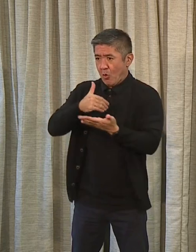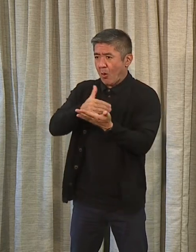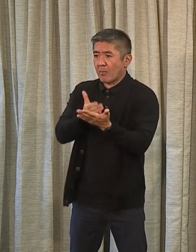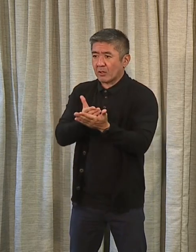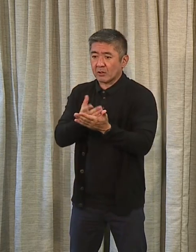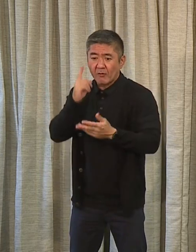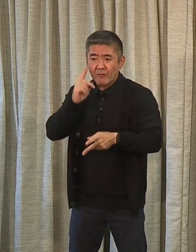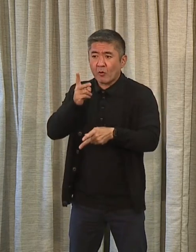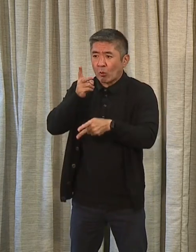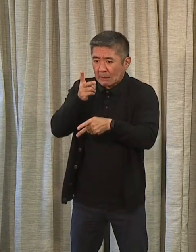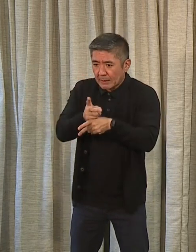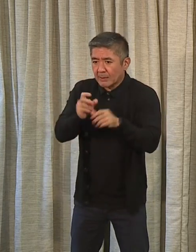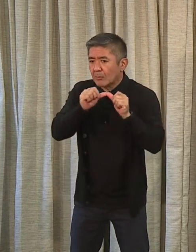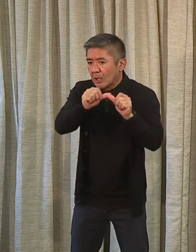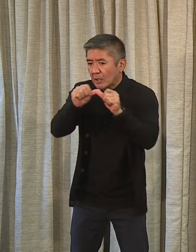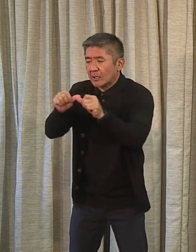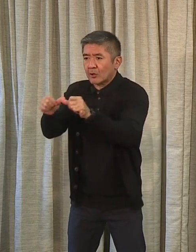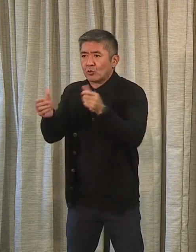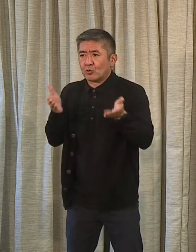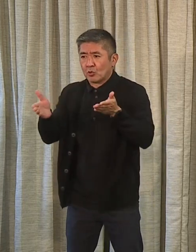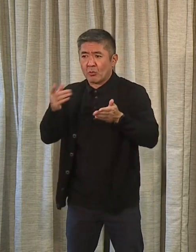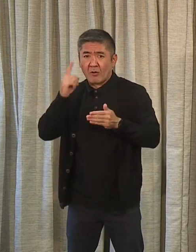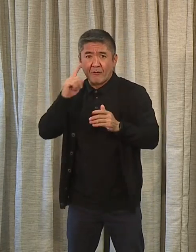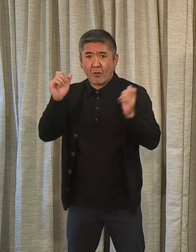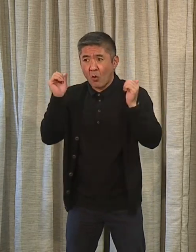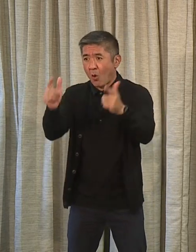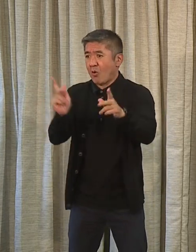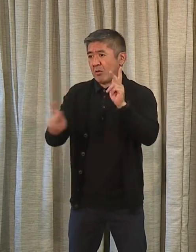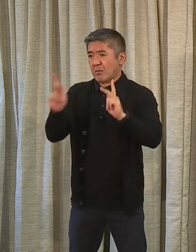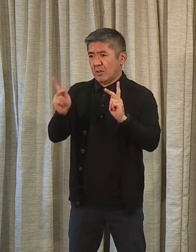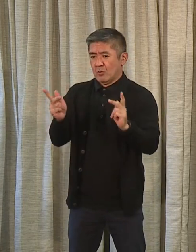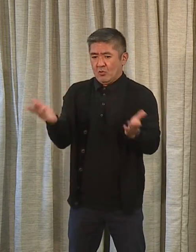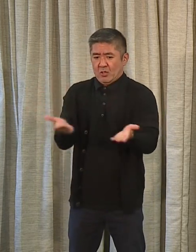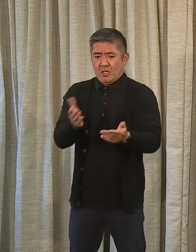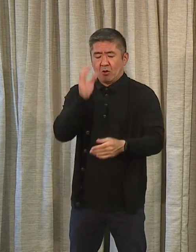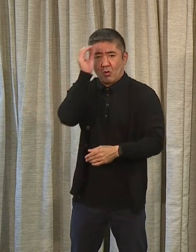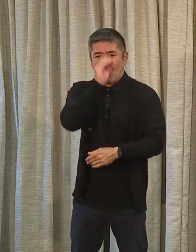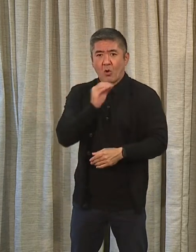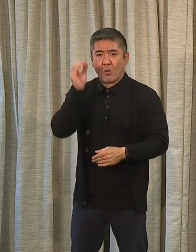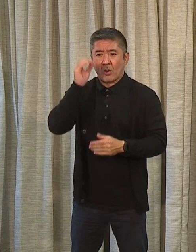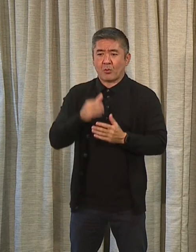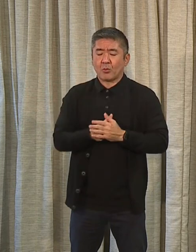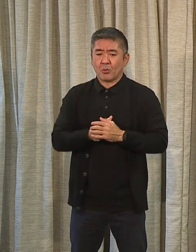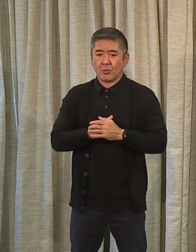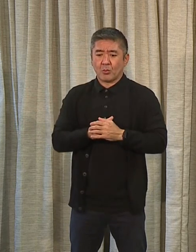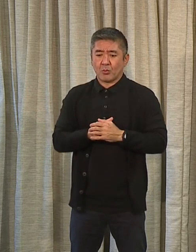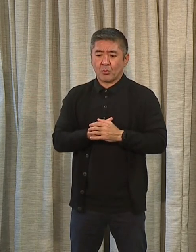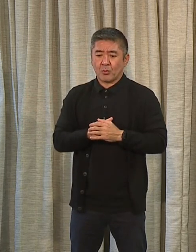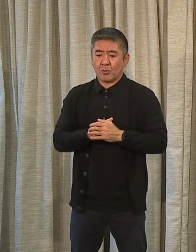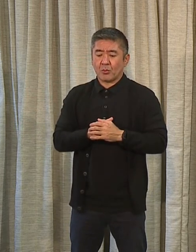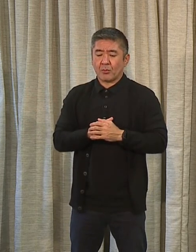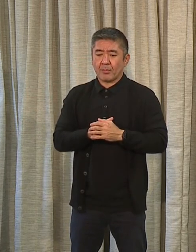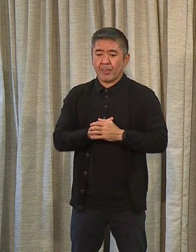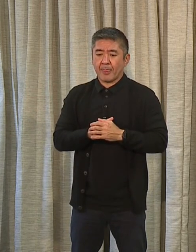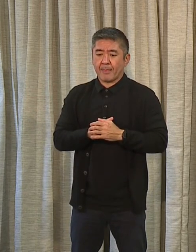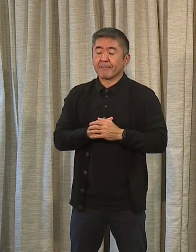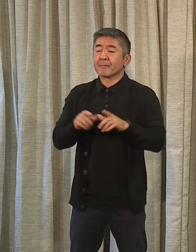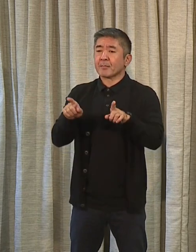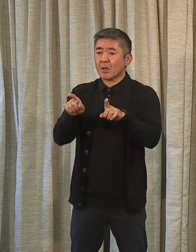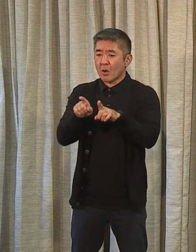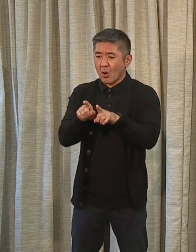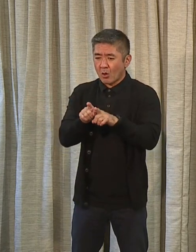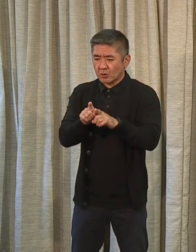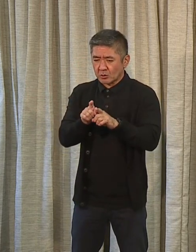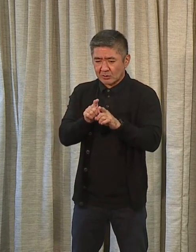services for all of the people that live on Oahu. We also are looking